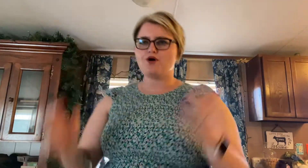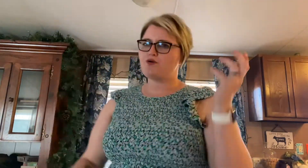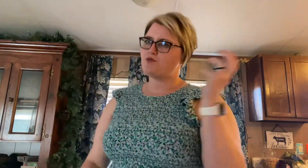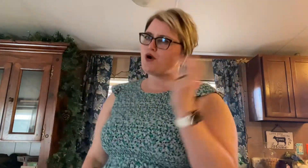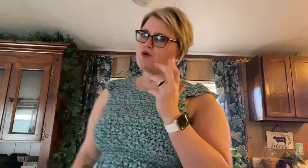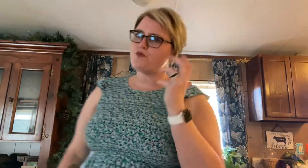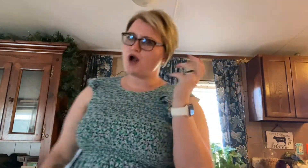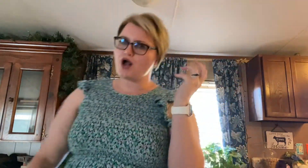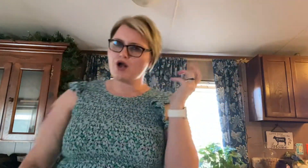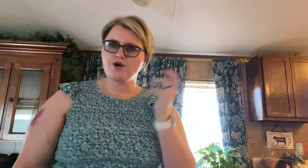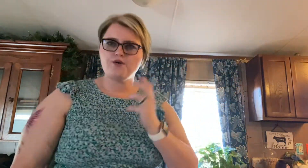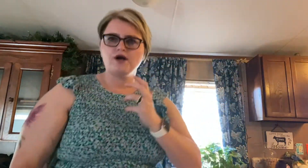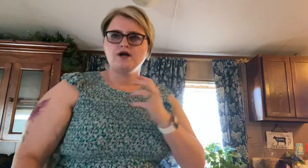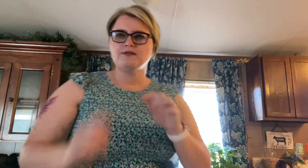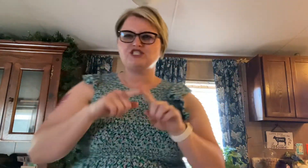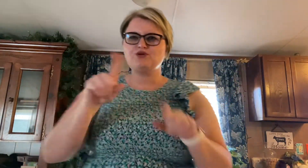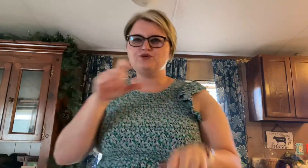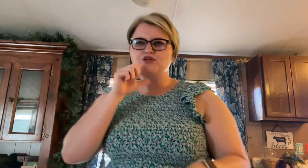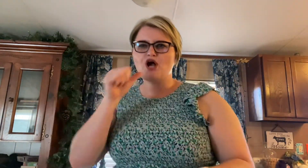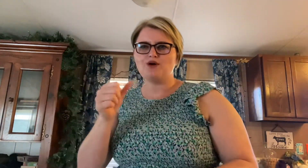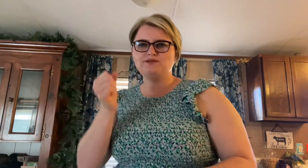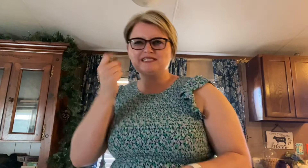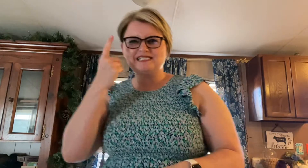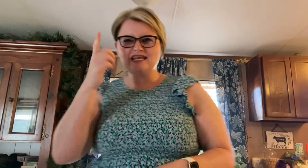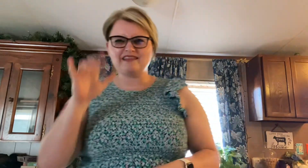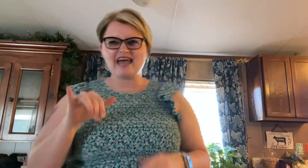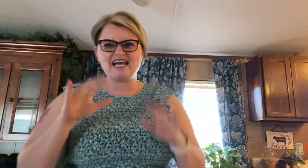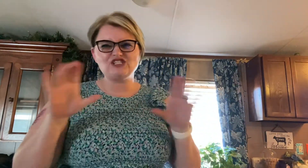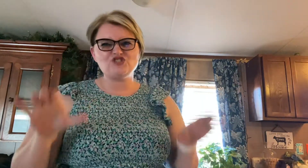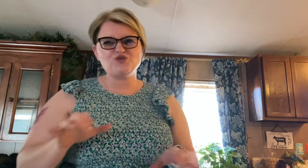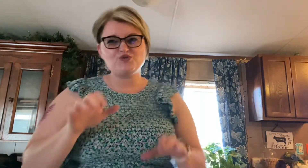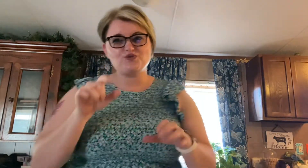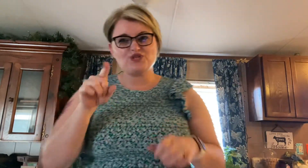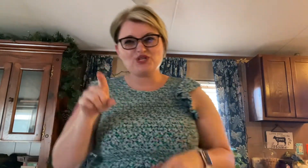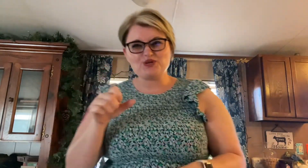But you don't see that, do you?